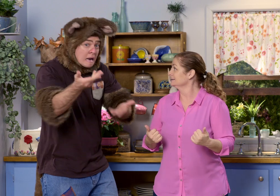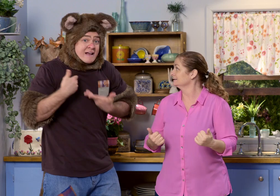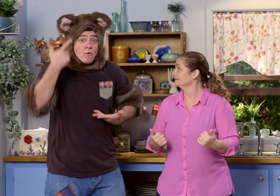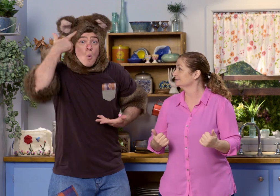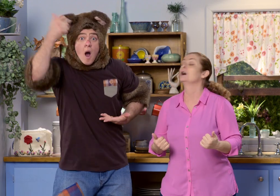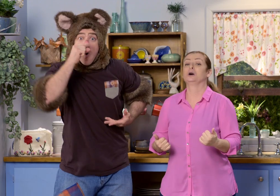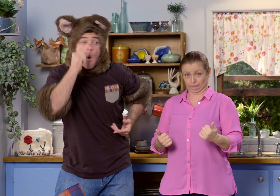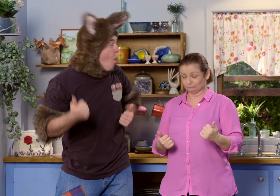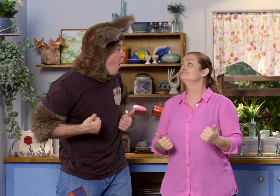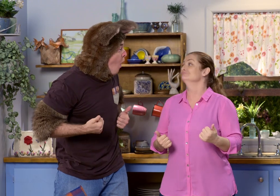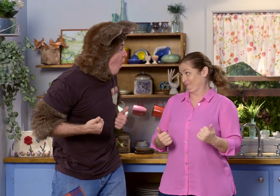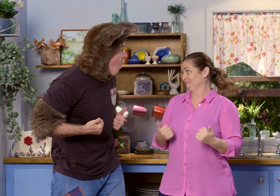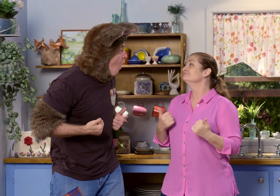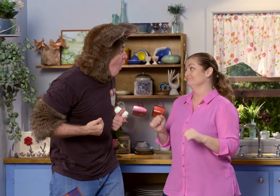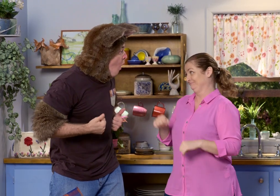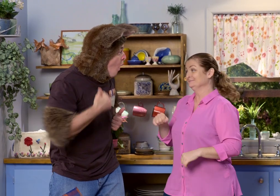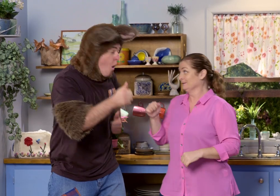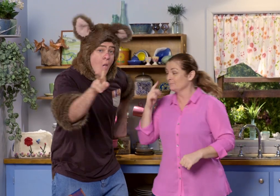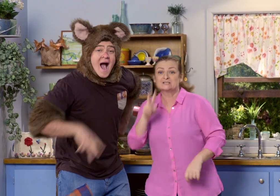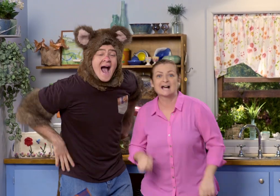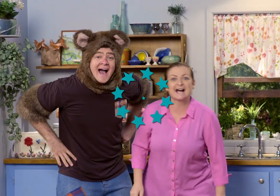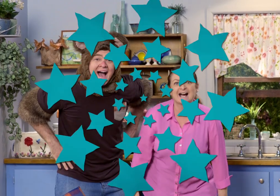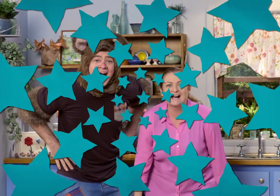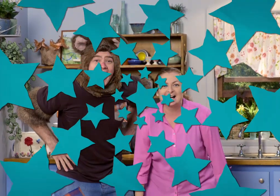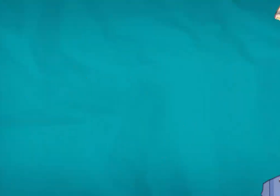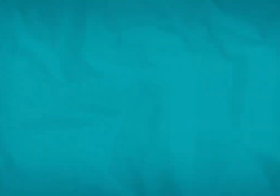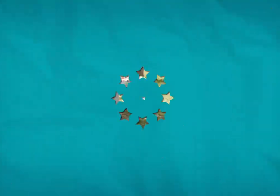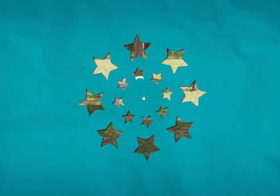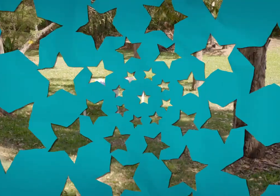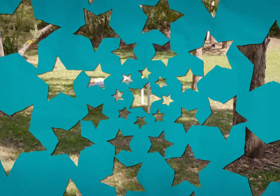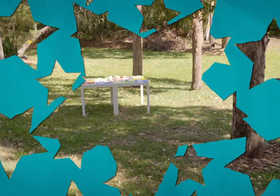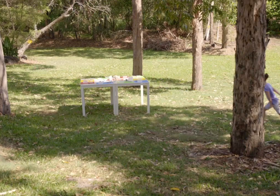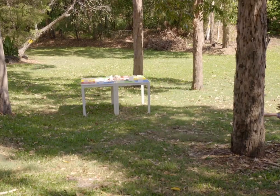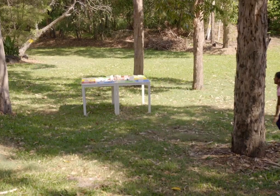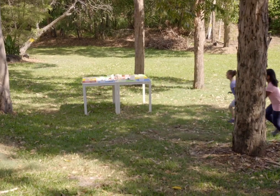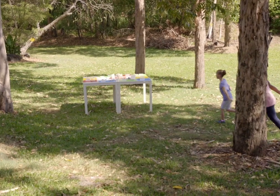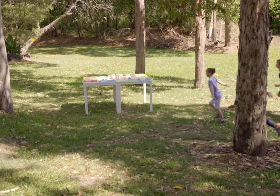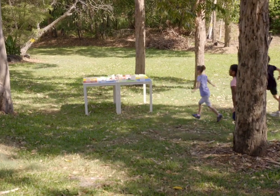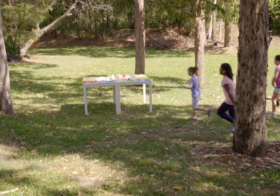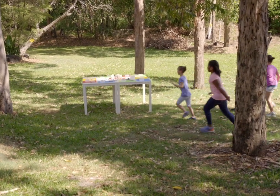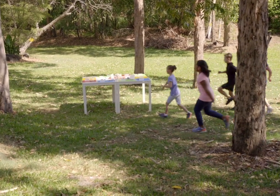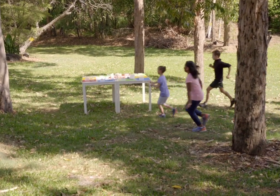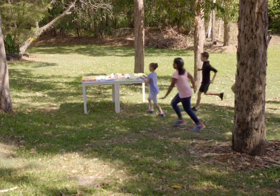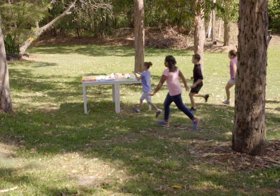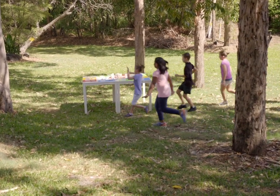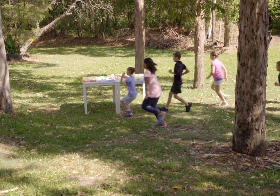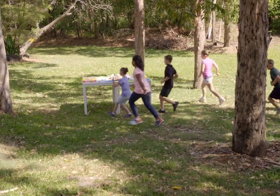Maybe that will give me an idea. Yes. Let's watch. Let's watch. Excuse Here. Might. Yeah.